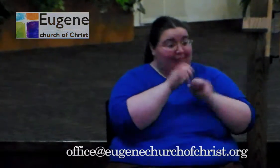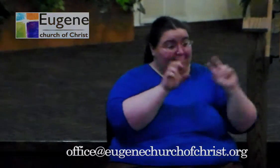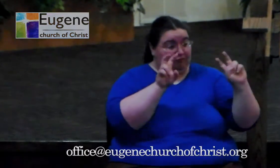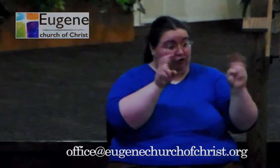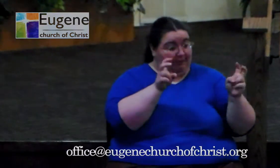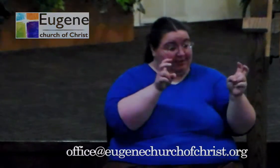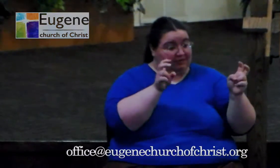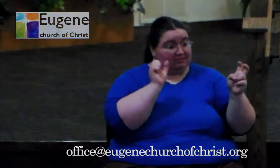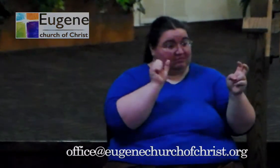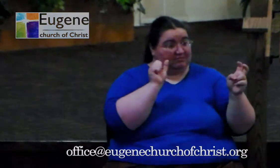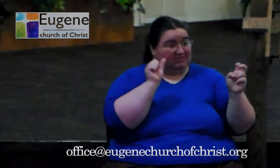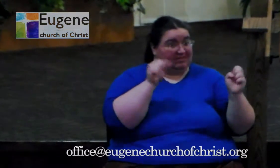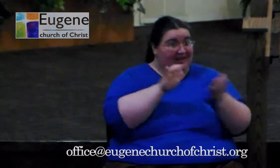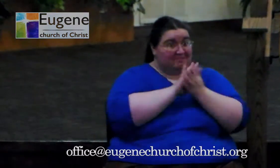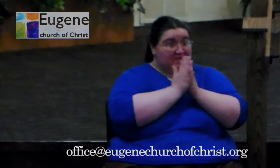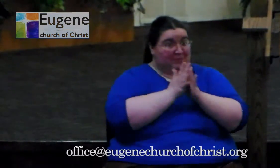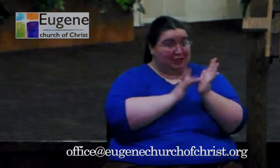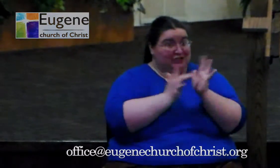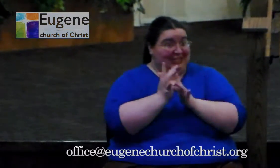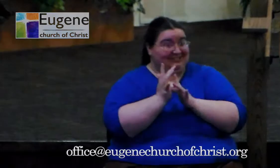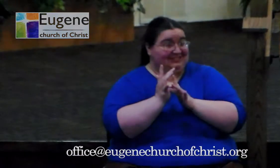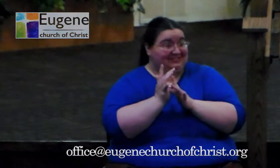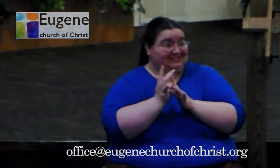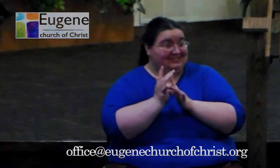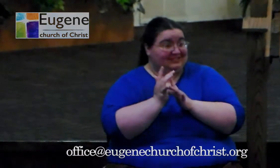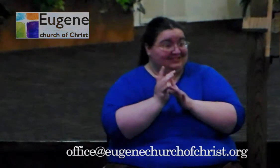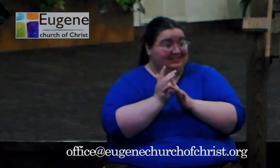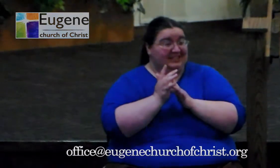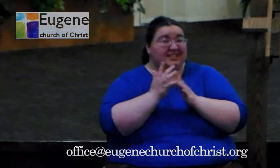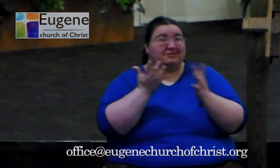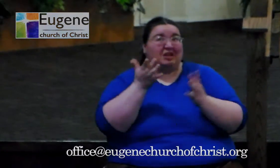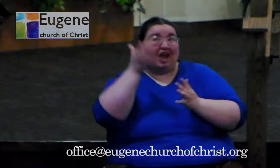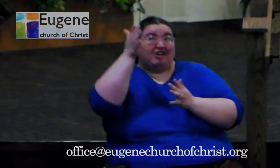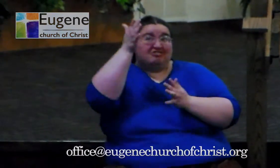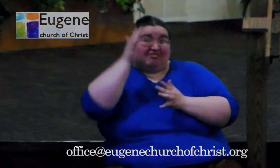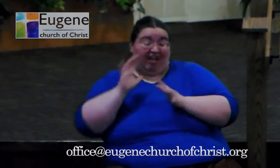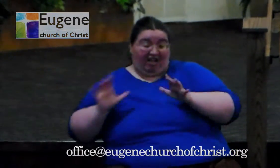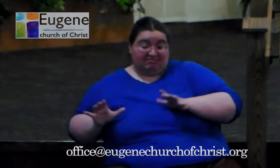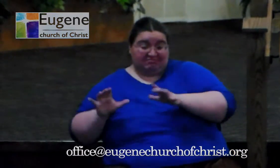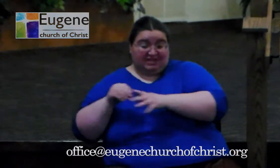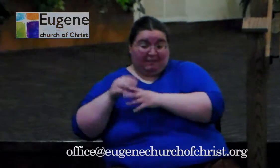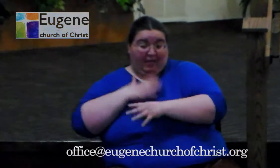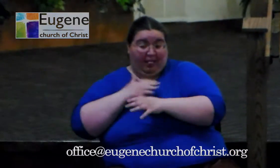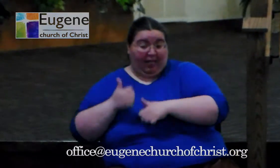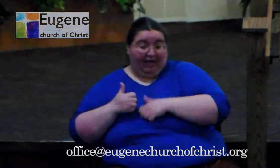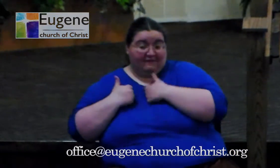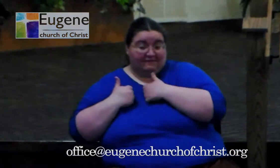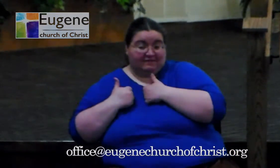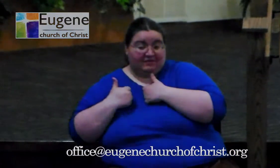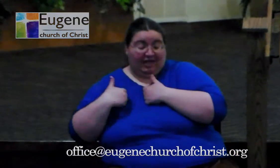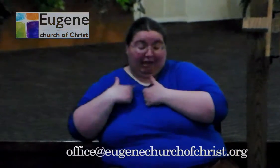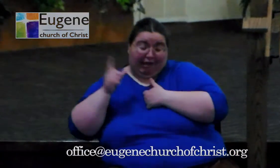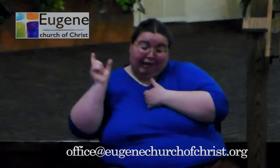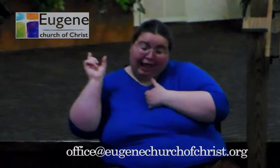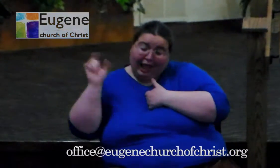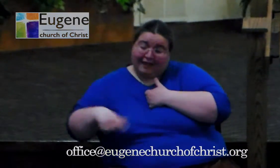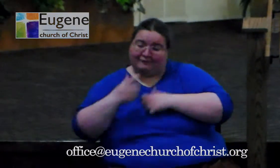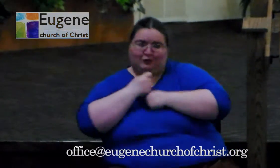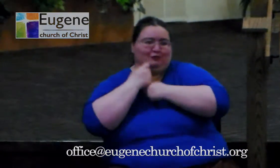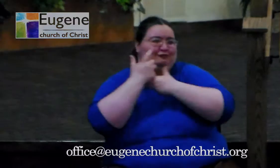What if what God has done in our lives starts to become one of those things for us that we just can't help but talk about? How